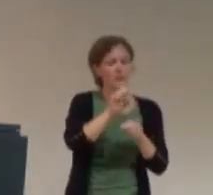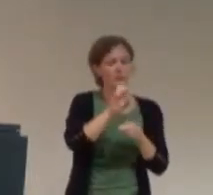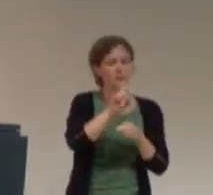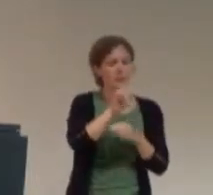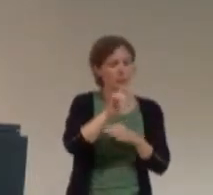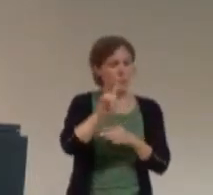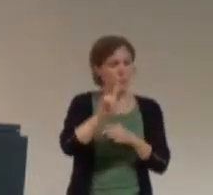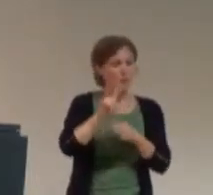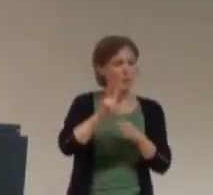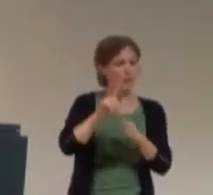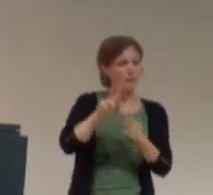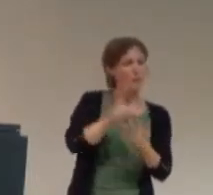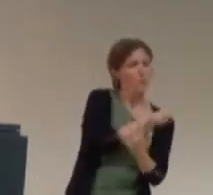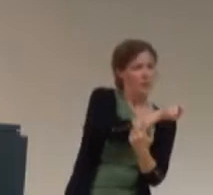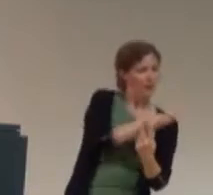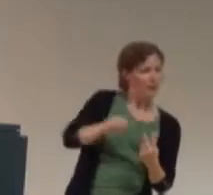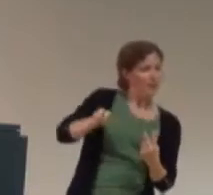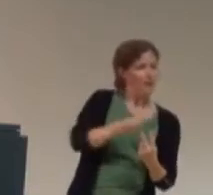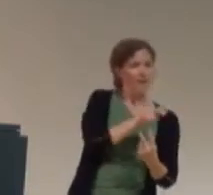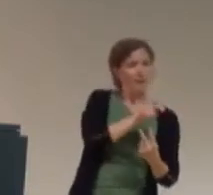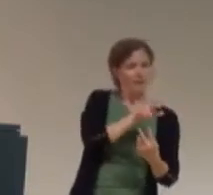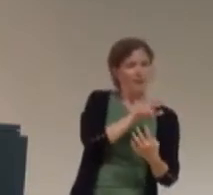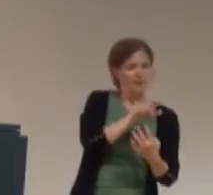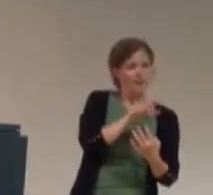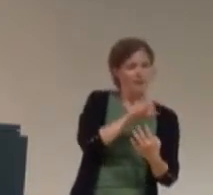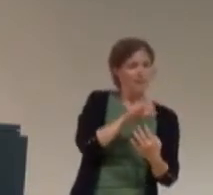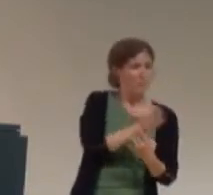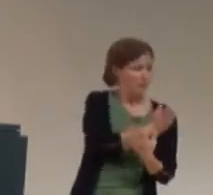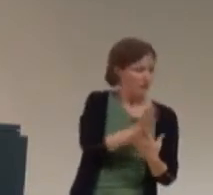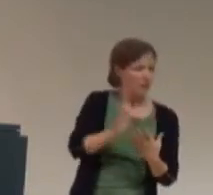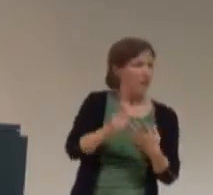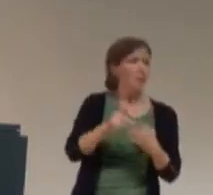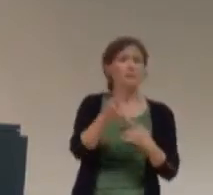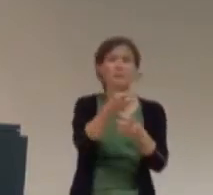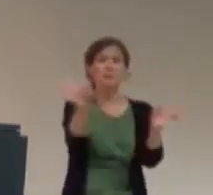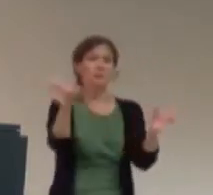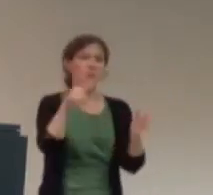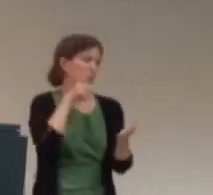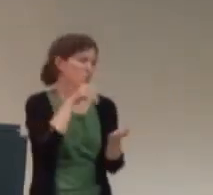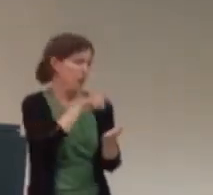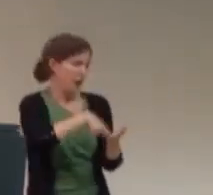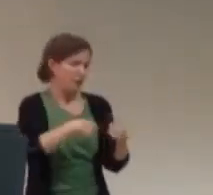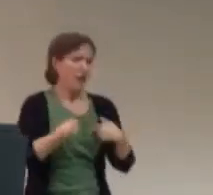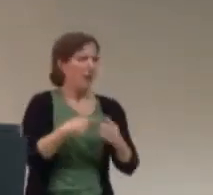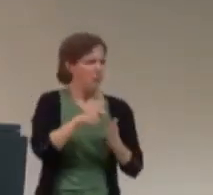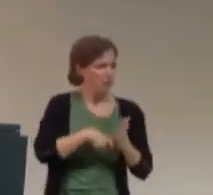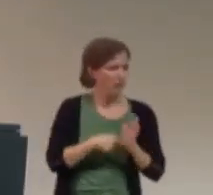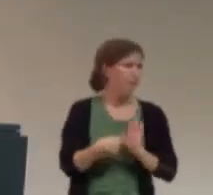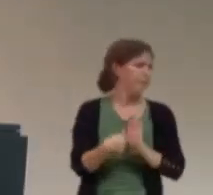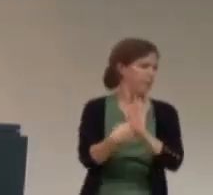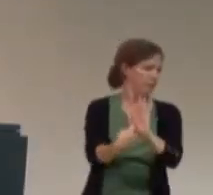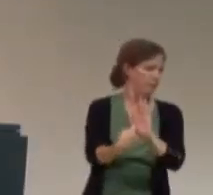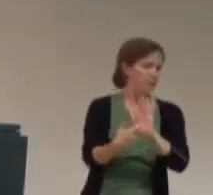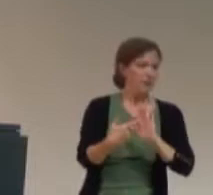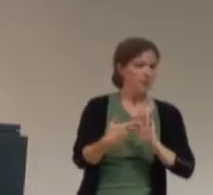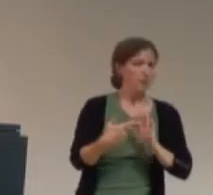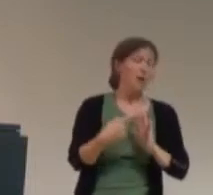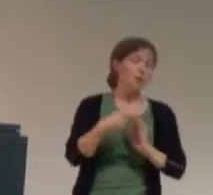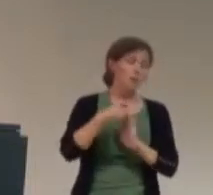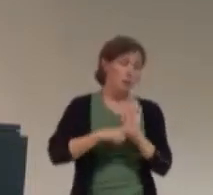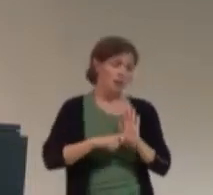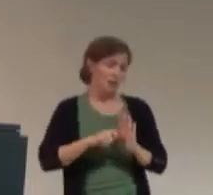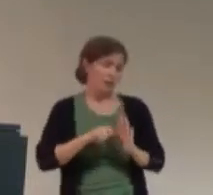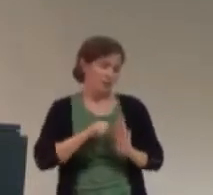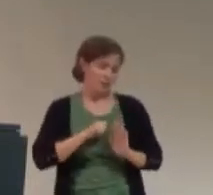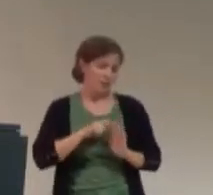asexuality. These are topics that you're not gonna see mainstream media covering. Um, so the disadvantage to writing articles and